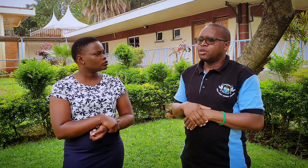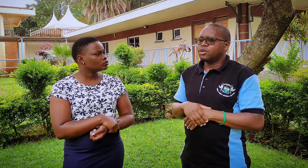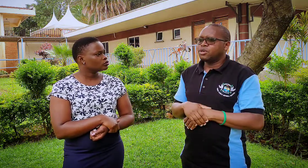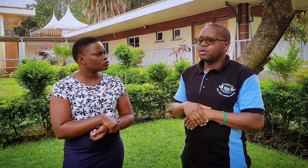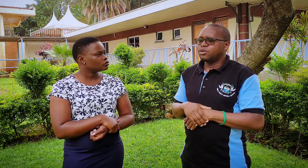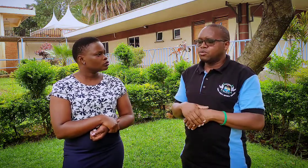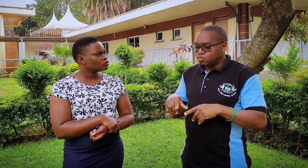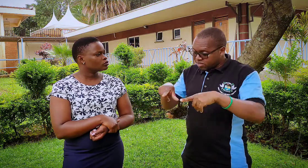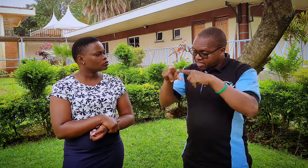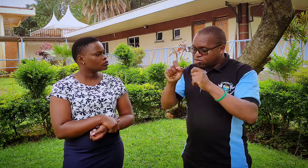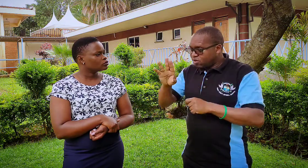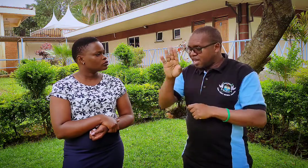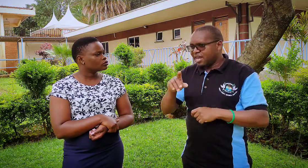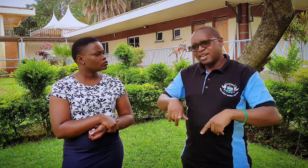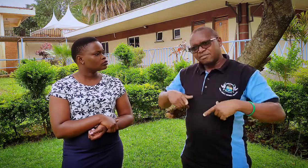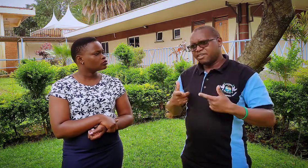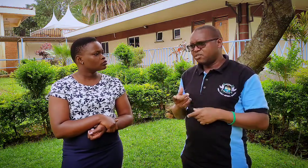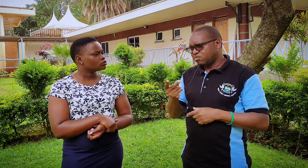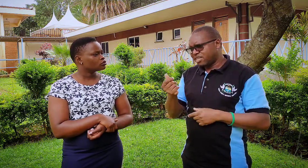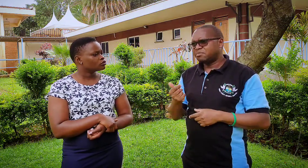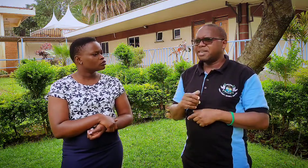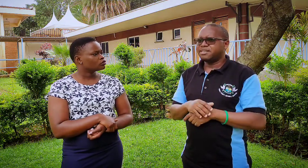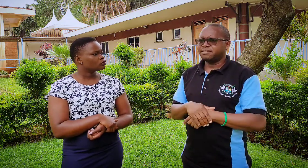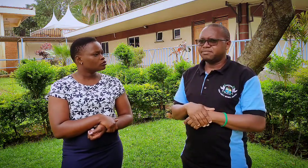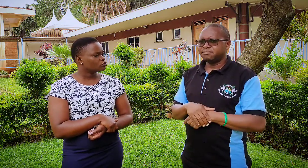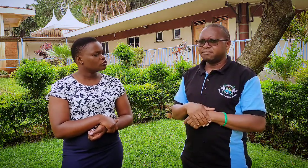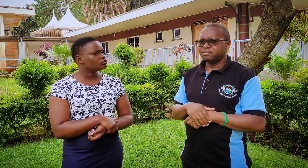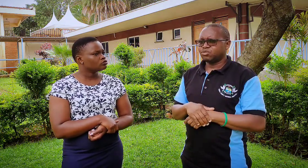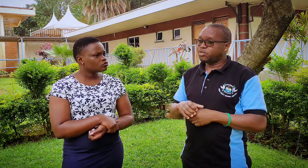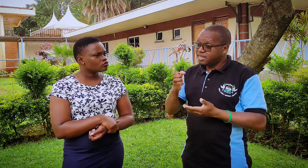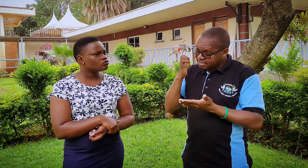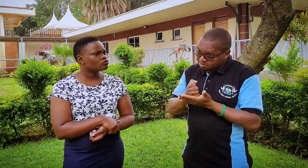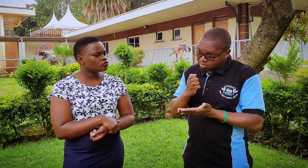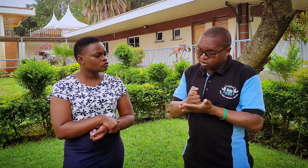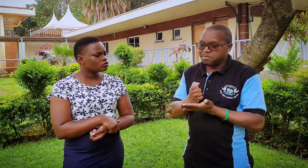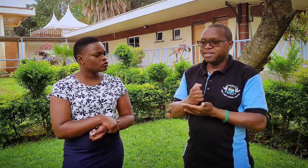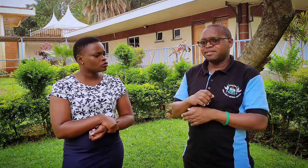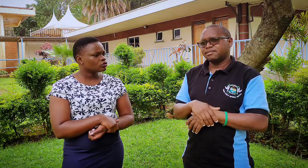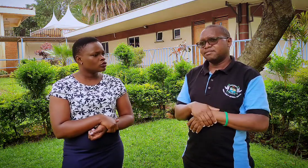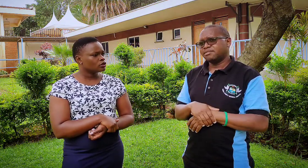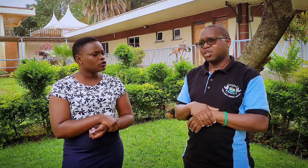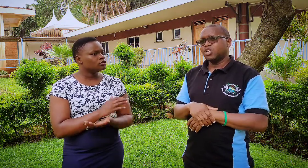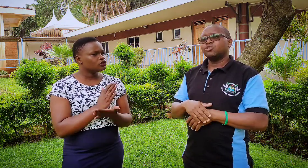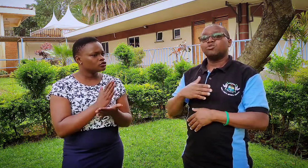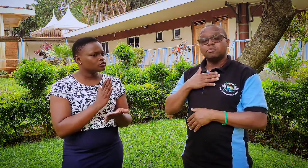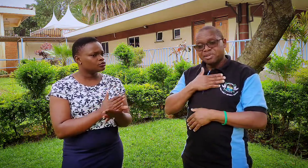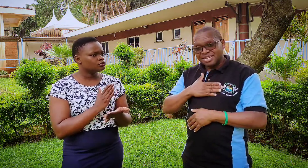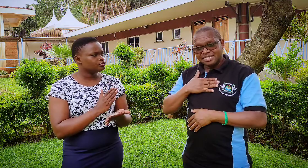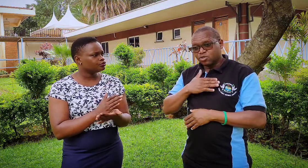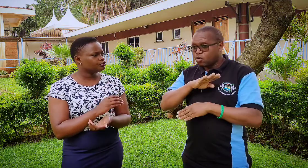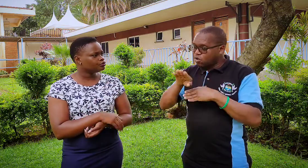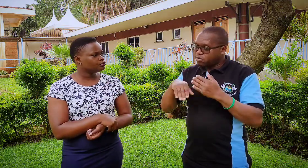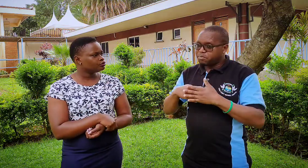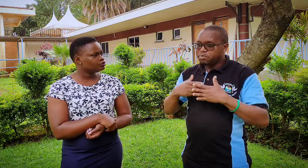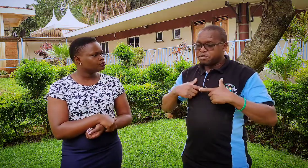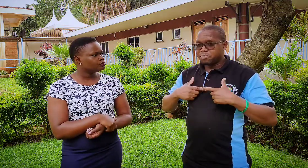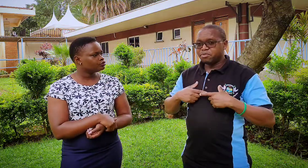you get your living, you get money. So there is employment. So please, all people